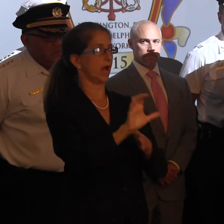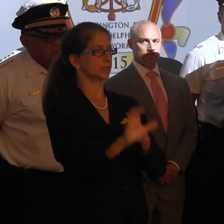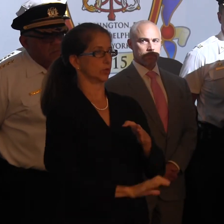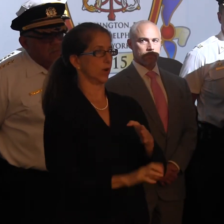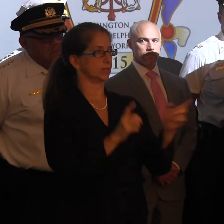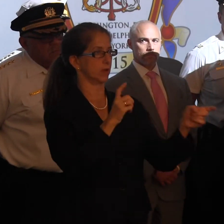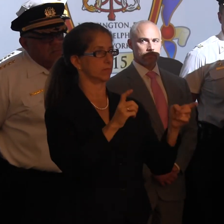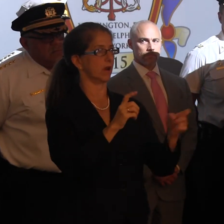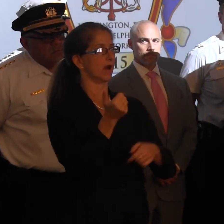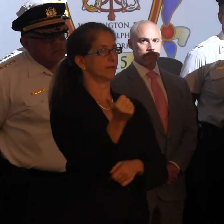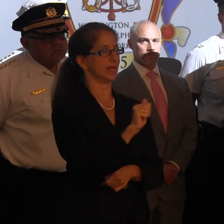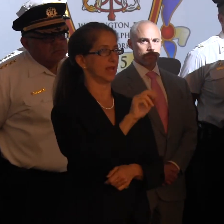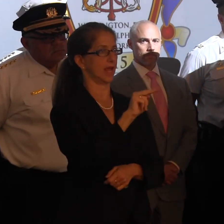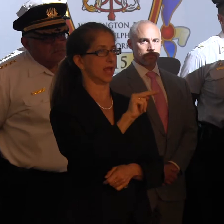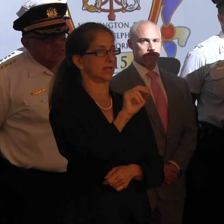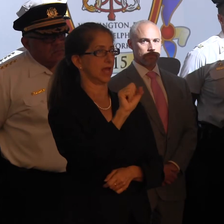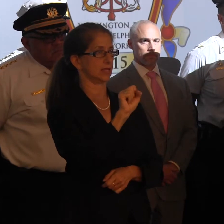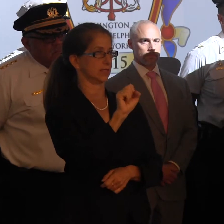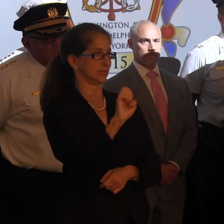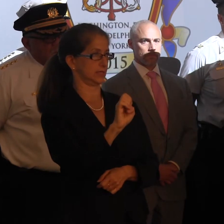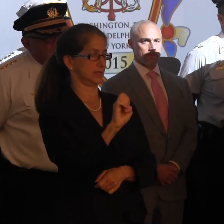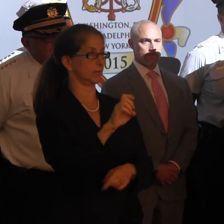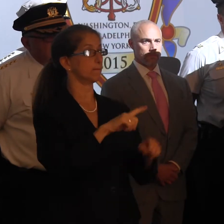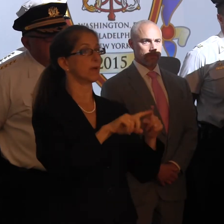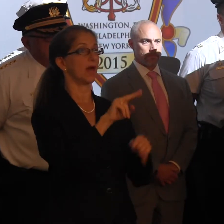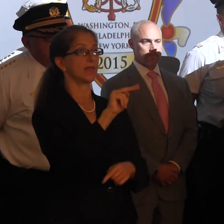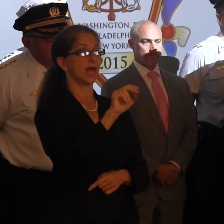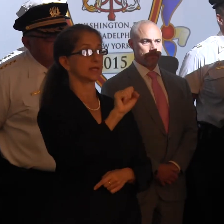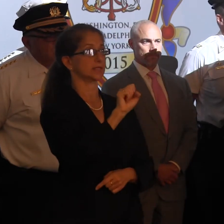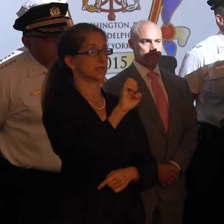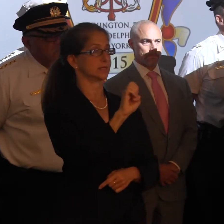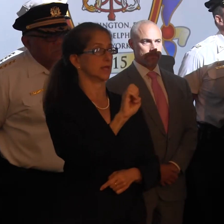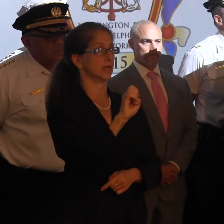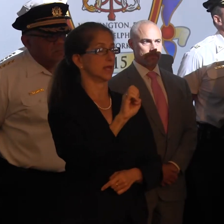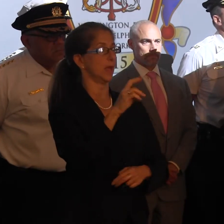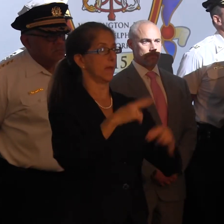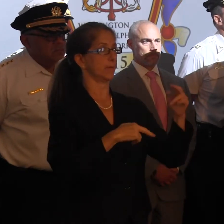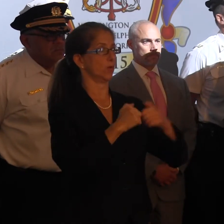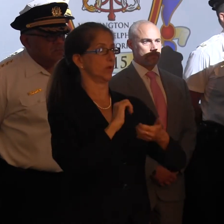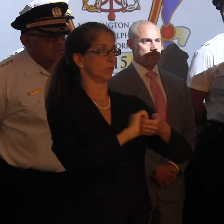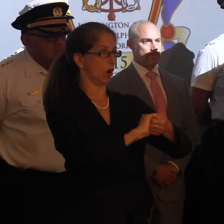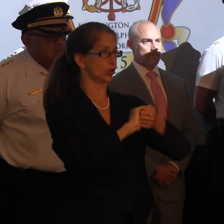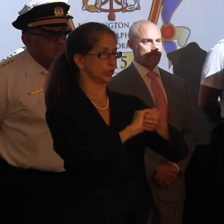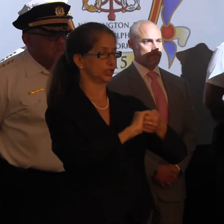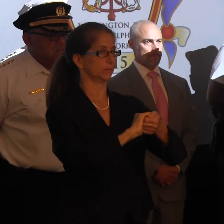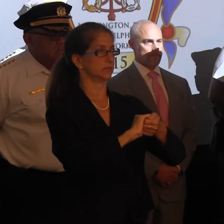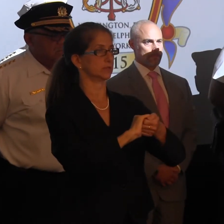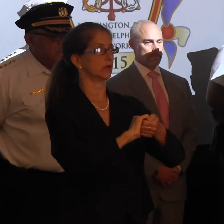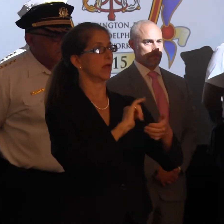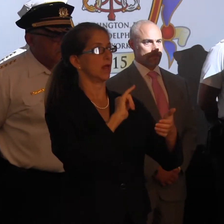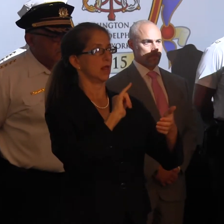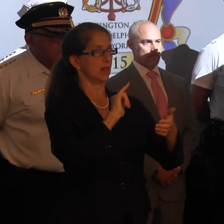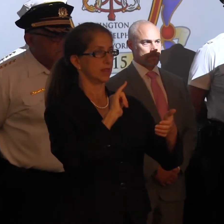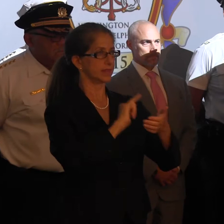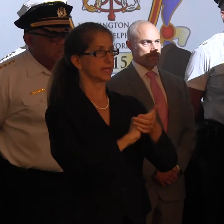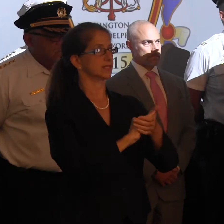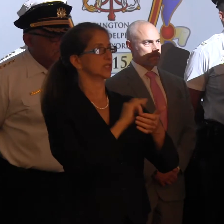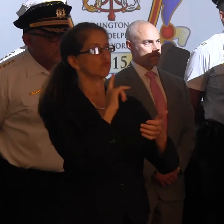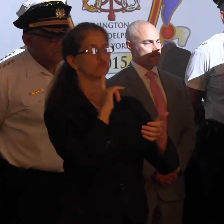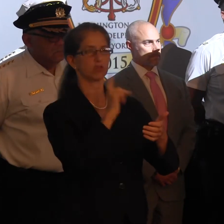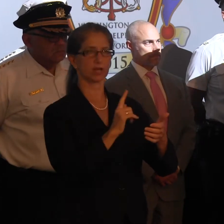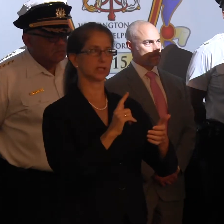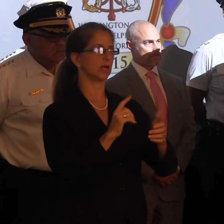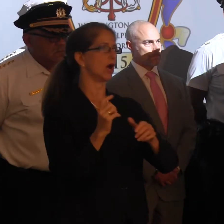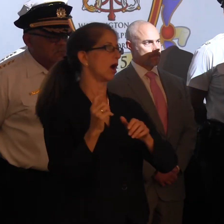of an NSSE. But the NSSE is built with partnerships. This is the ultimate team effort.